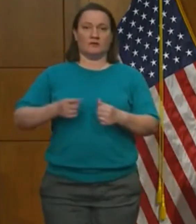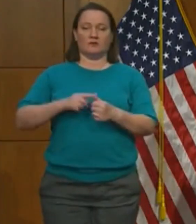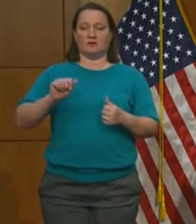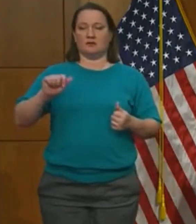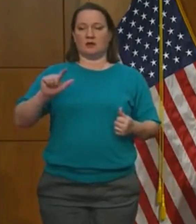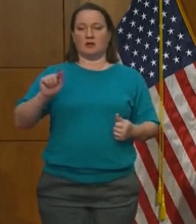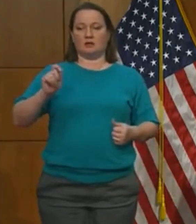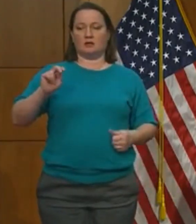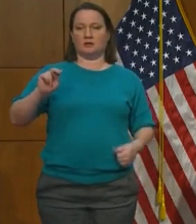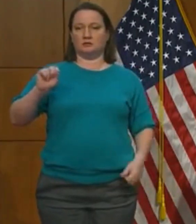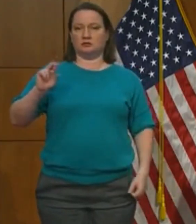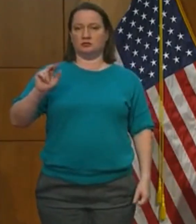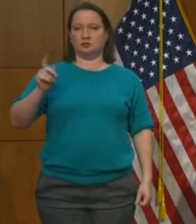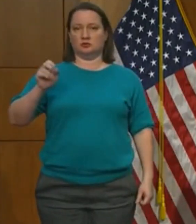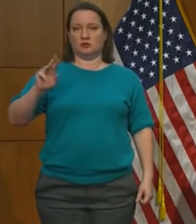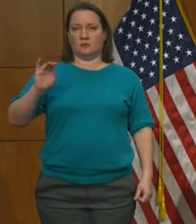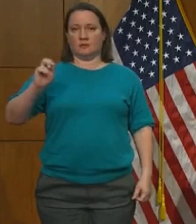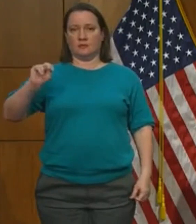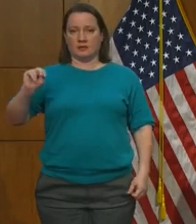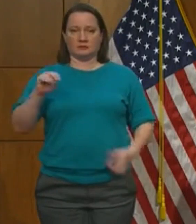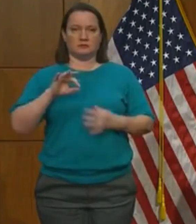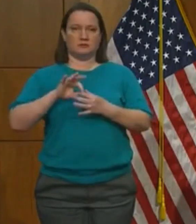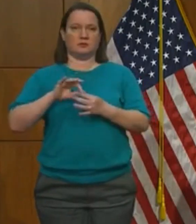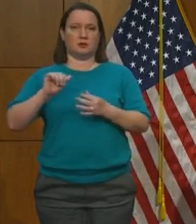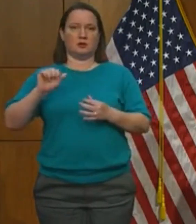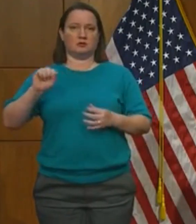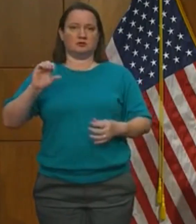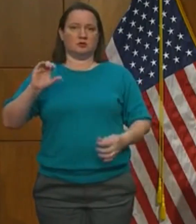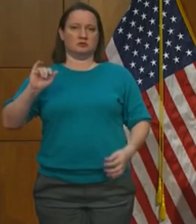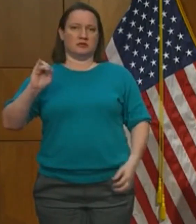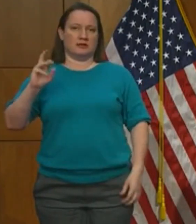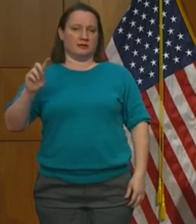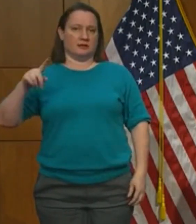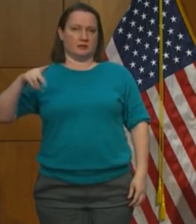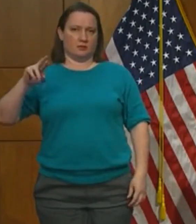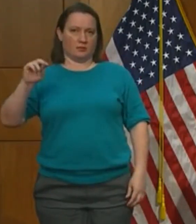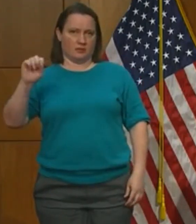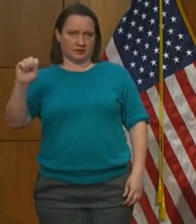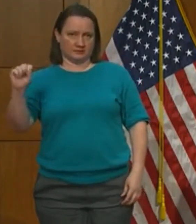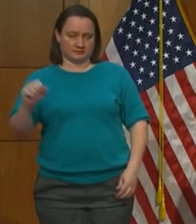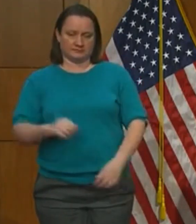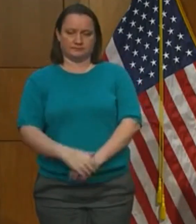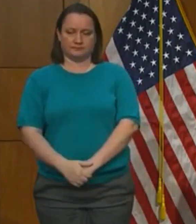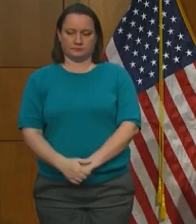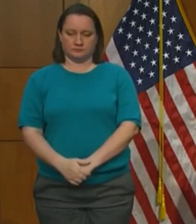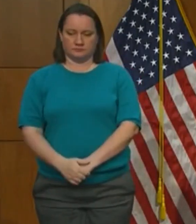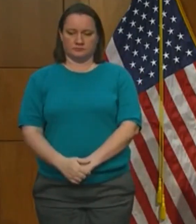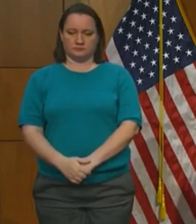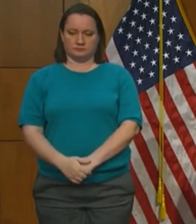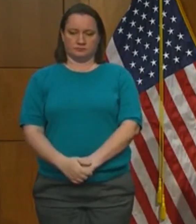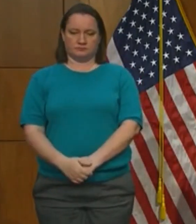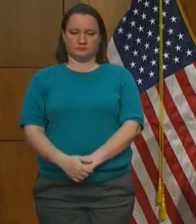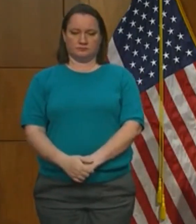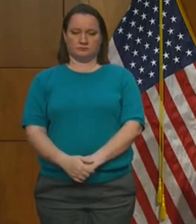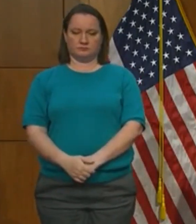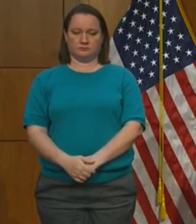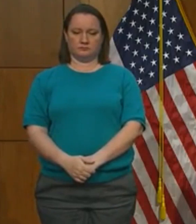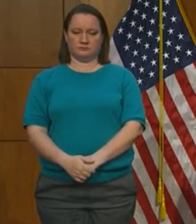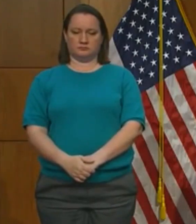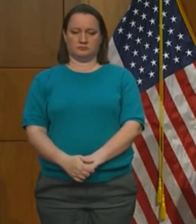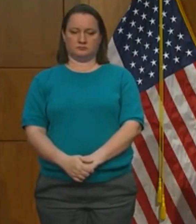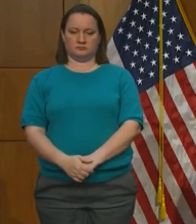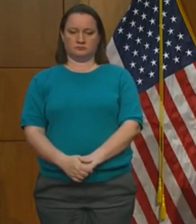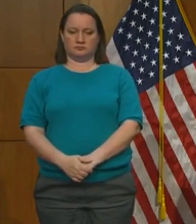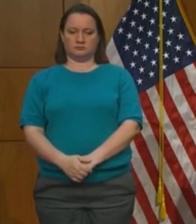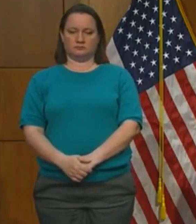Good afternoon, Governor. At the start of the last legislative session, you said you were still studying what to do with